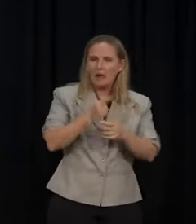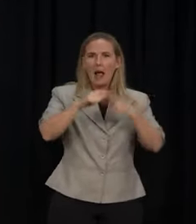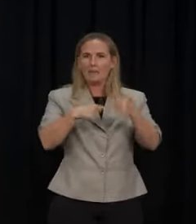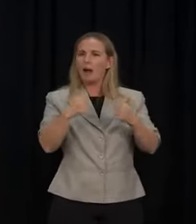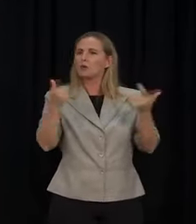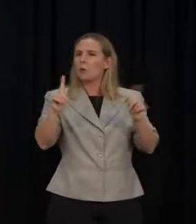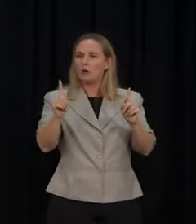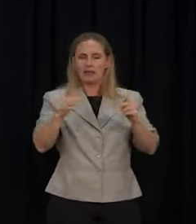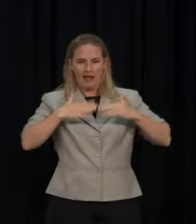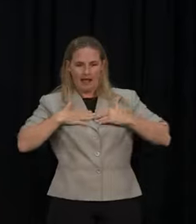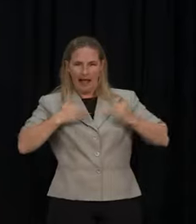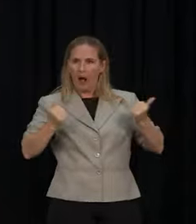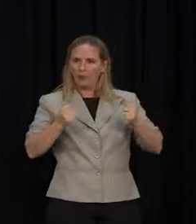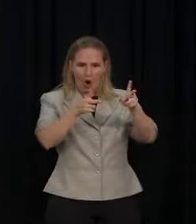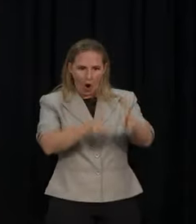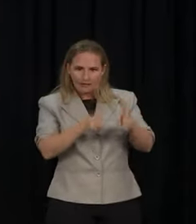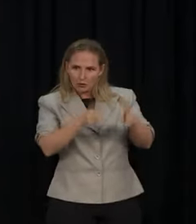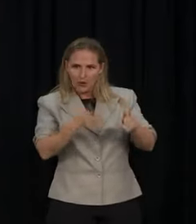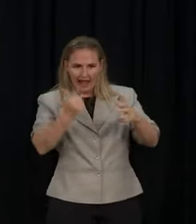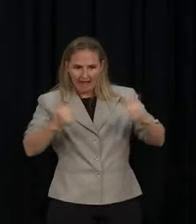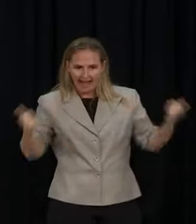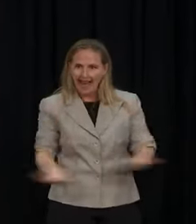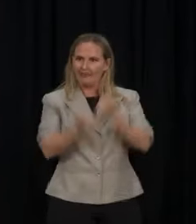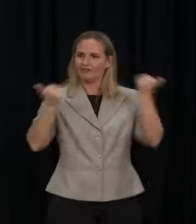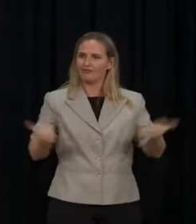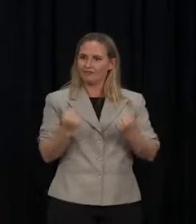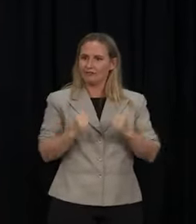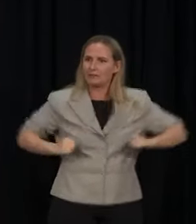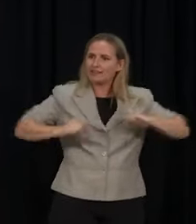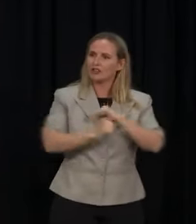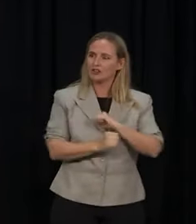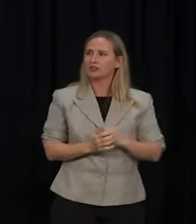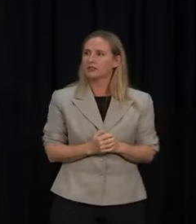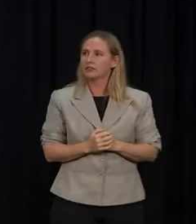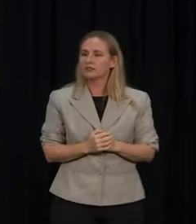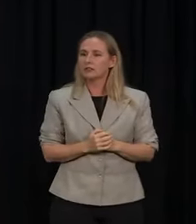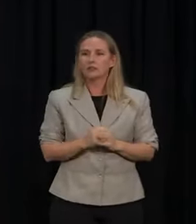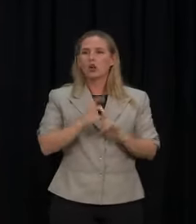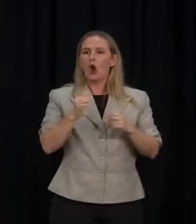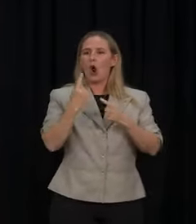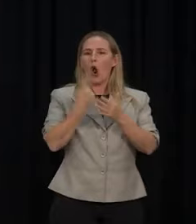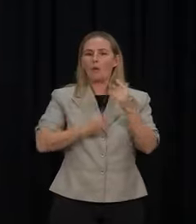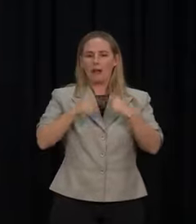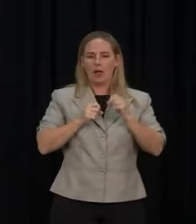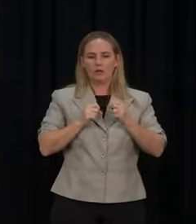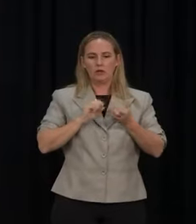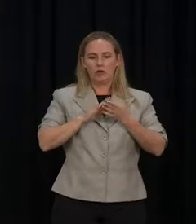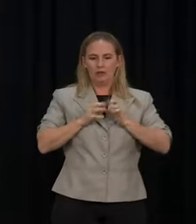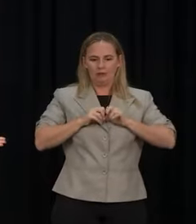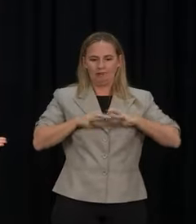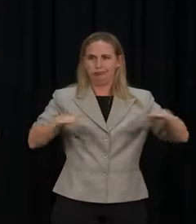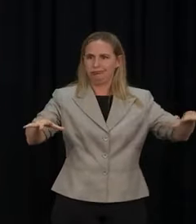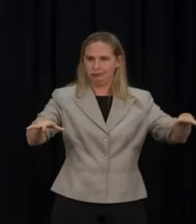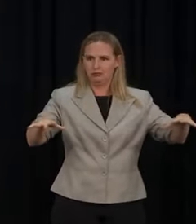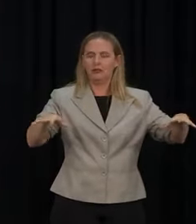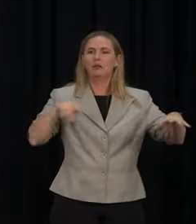ability to cope with the cases we have. It's not based simply on community transmission and cases. That was our